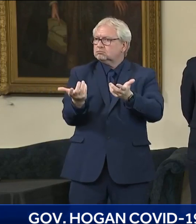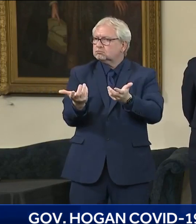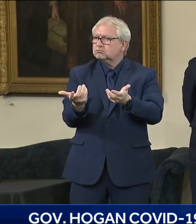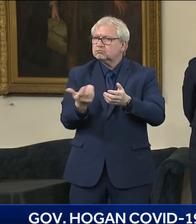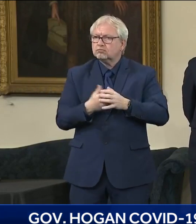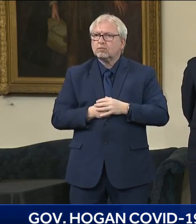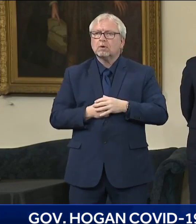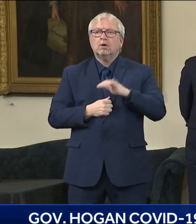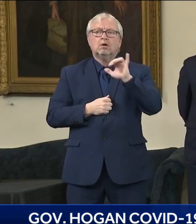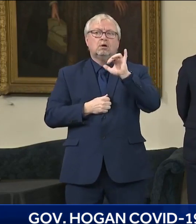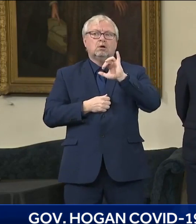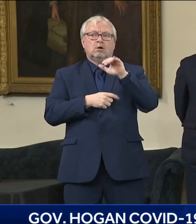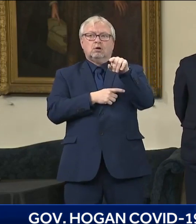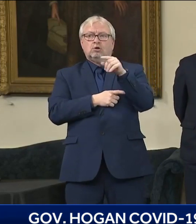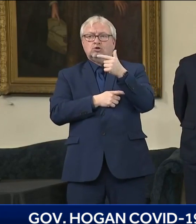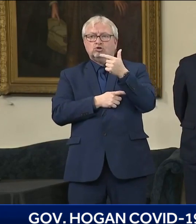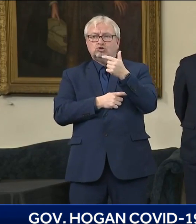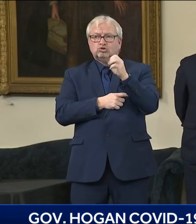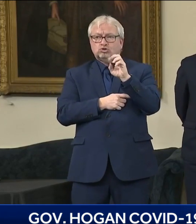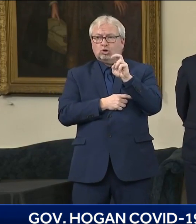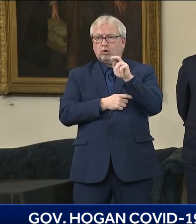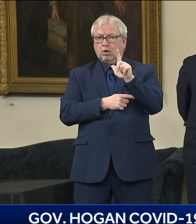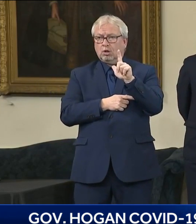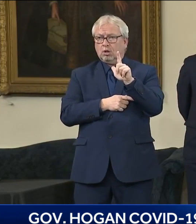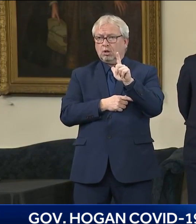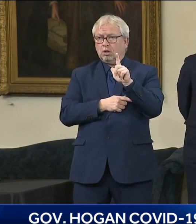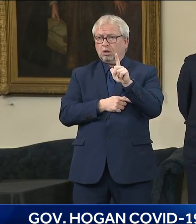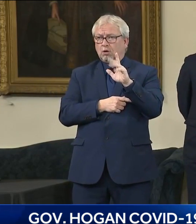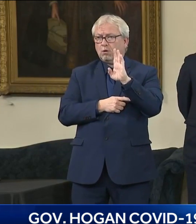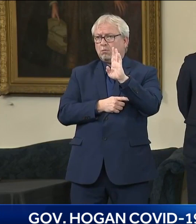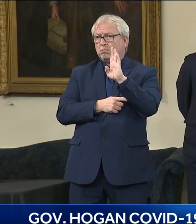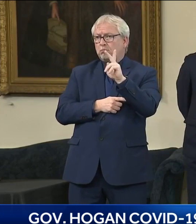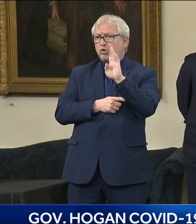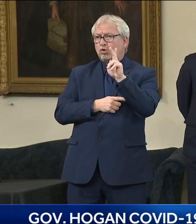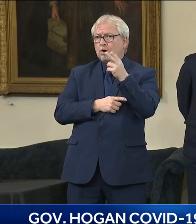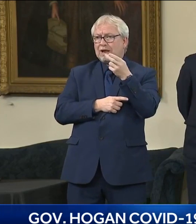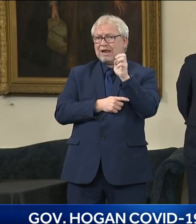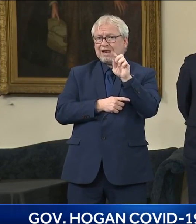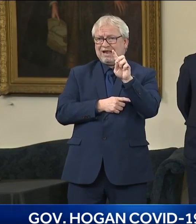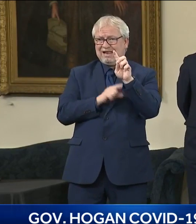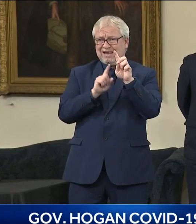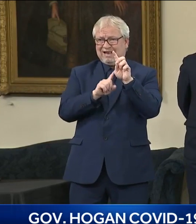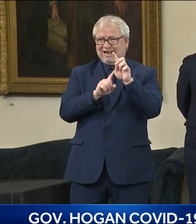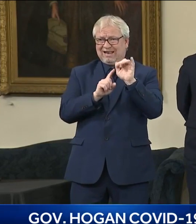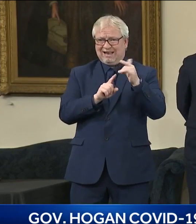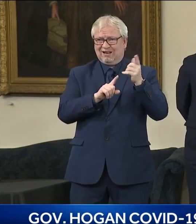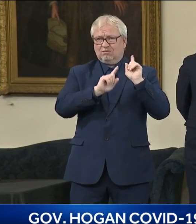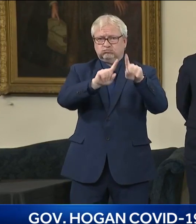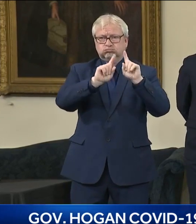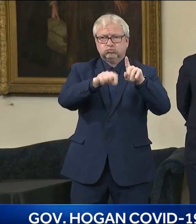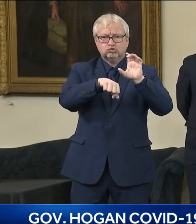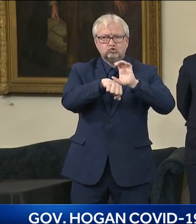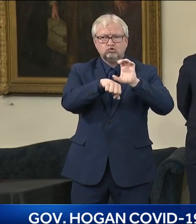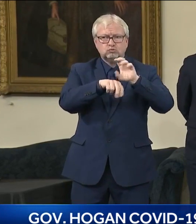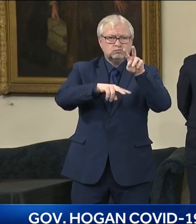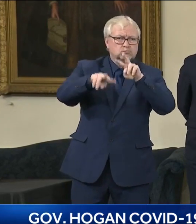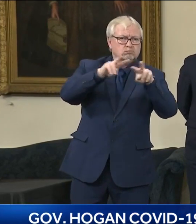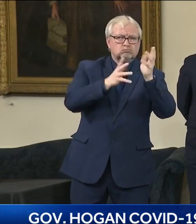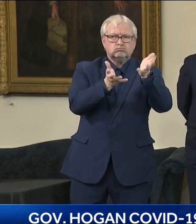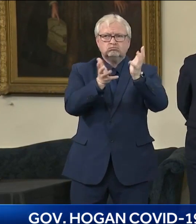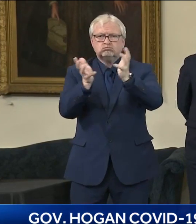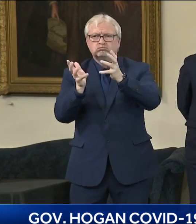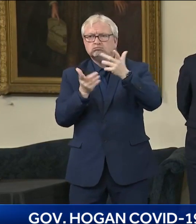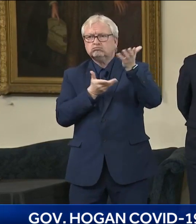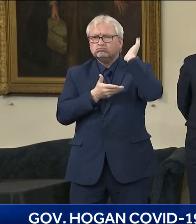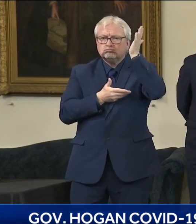We've done far better than most other states in the country with respect to that, but it's not good enough. And that's why we're this Thursday. General